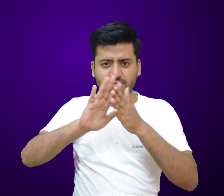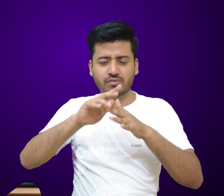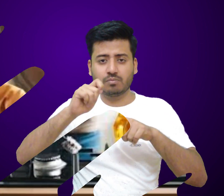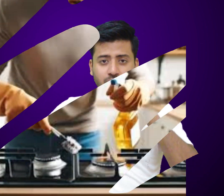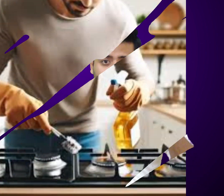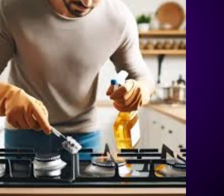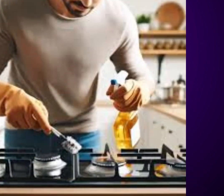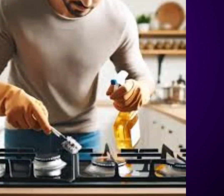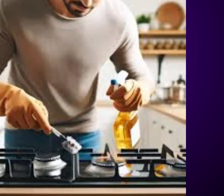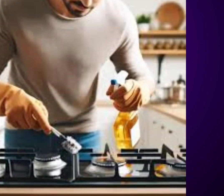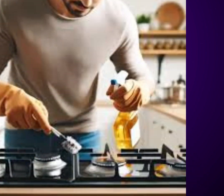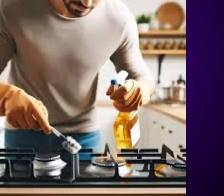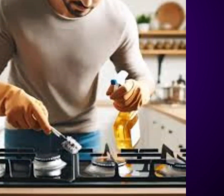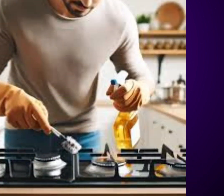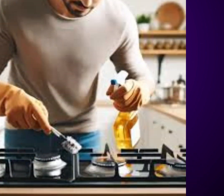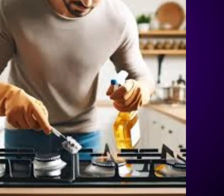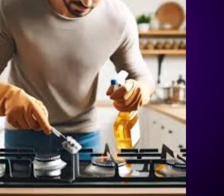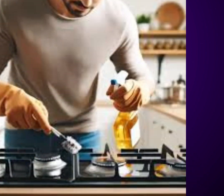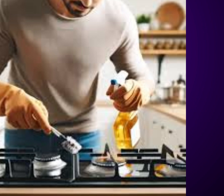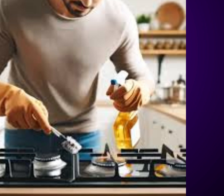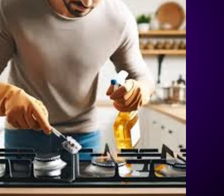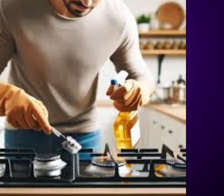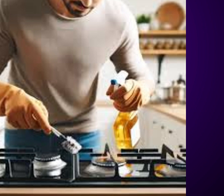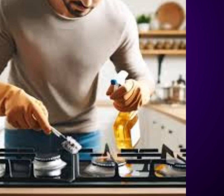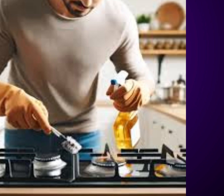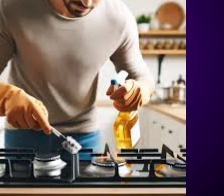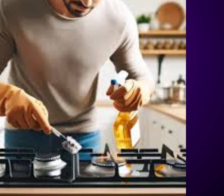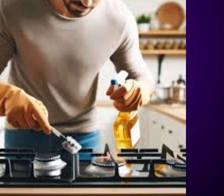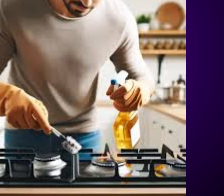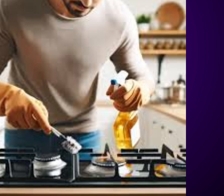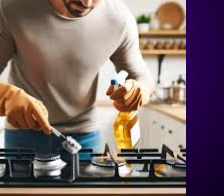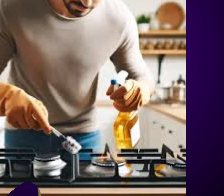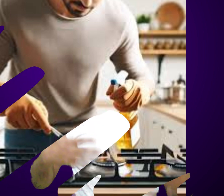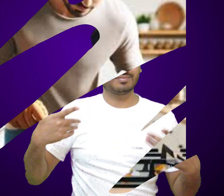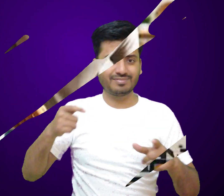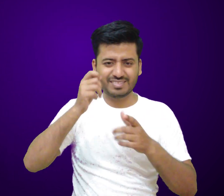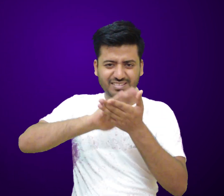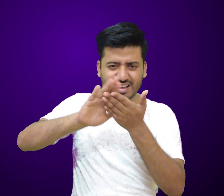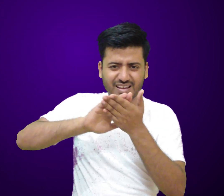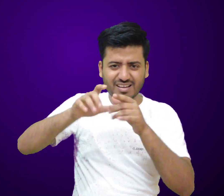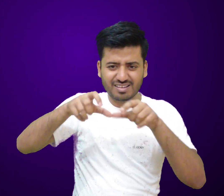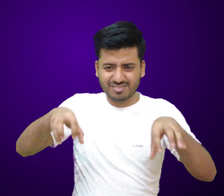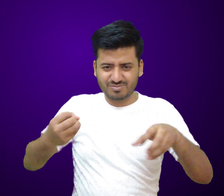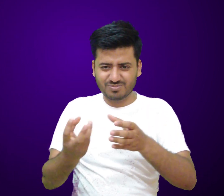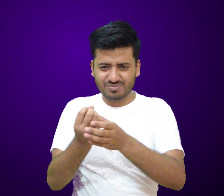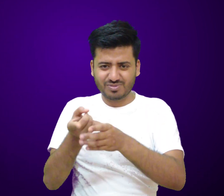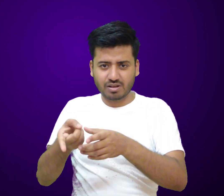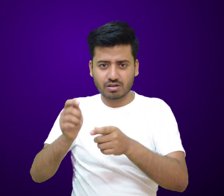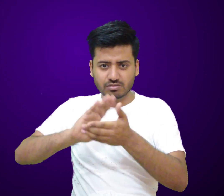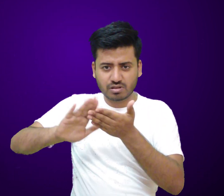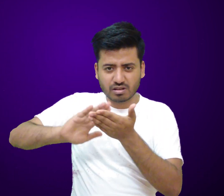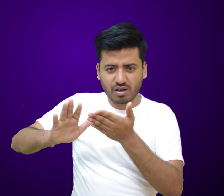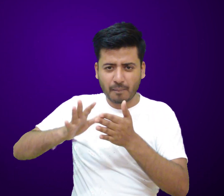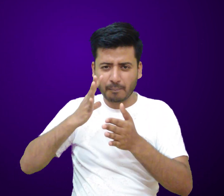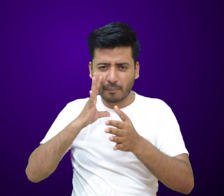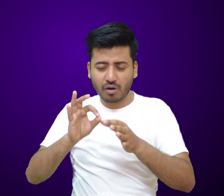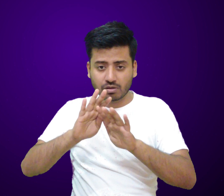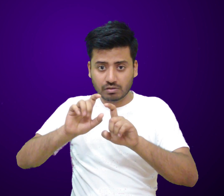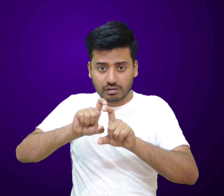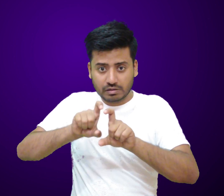stoves and cooktops emit such levels of air pollutants like carbon monoxide, nitrogen dioxide and fine particulate matter that's